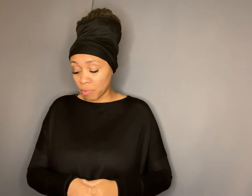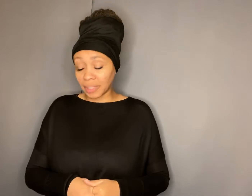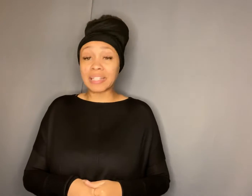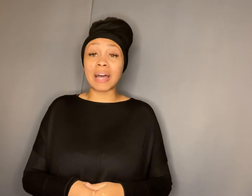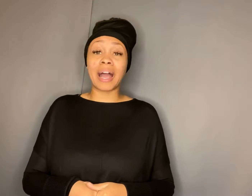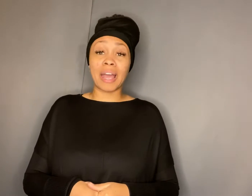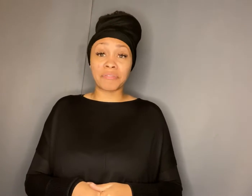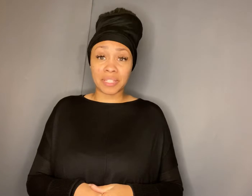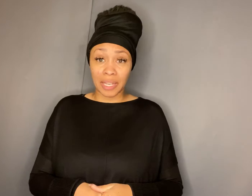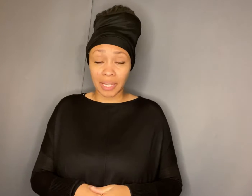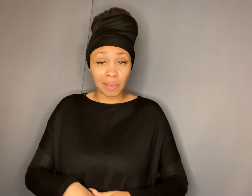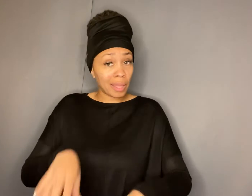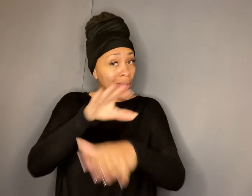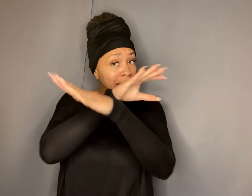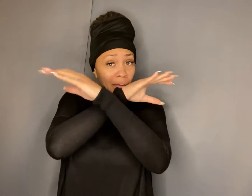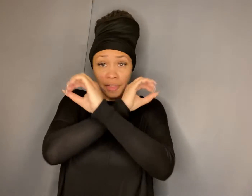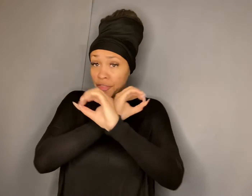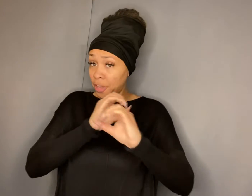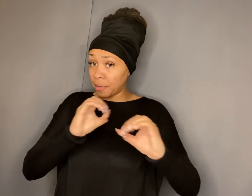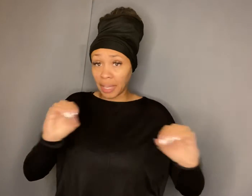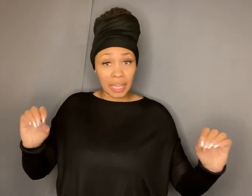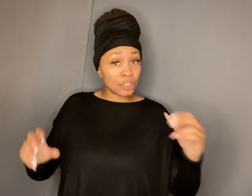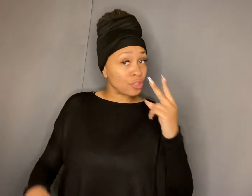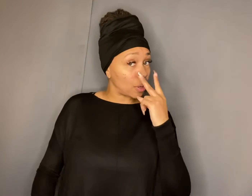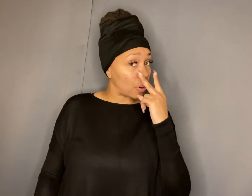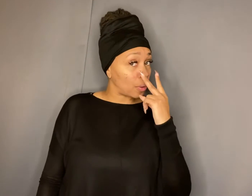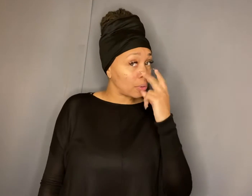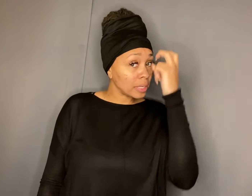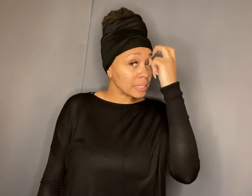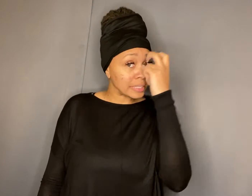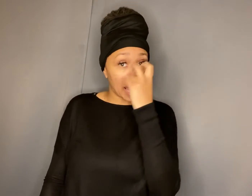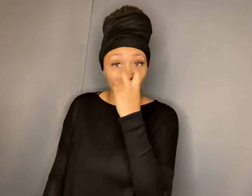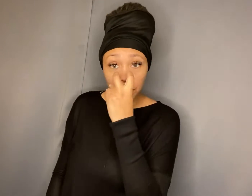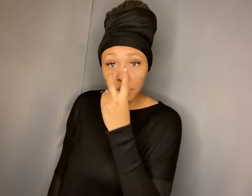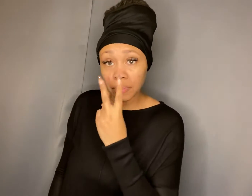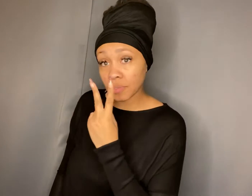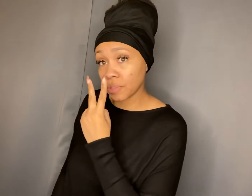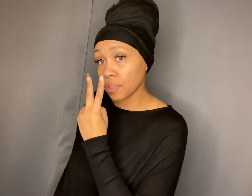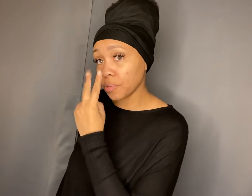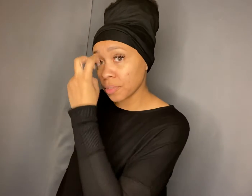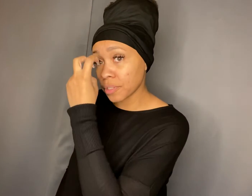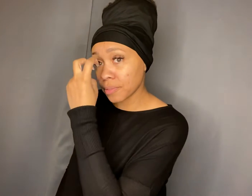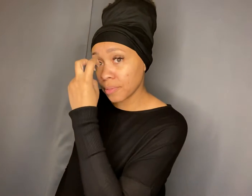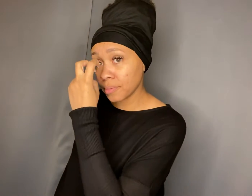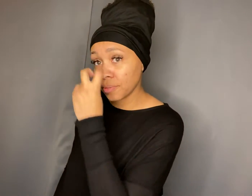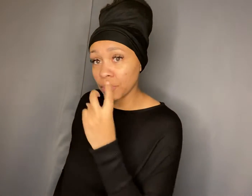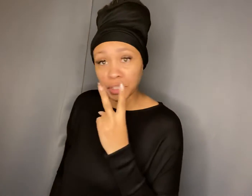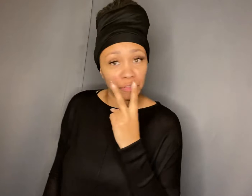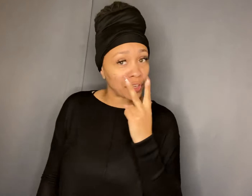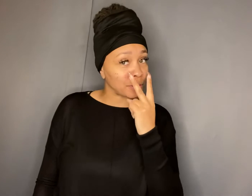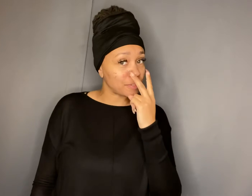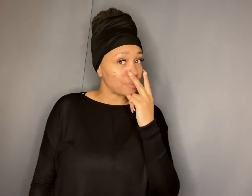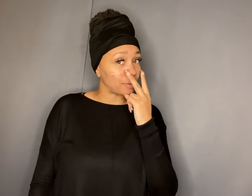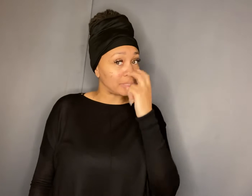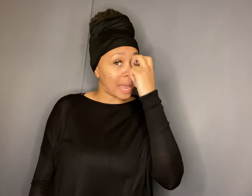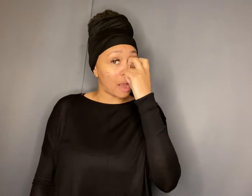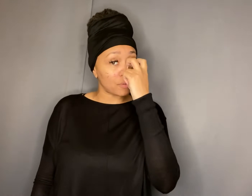because i have seen there is no doubt so you just do that to your fingers no doubt